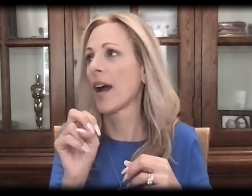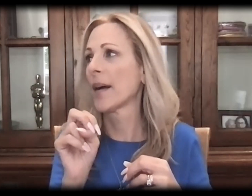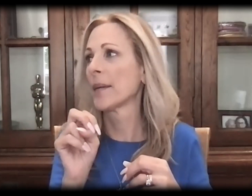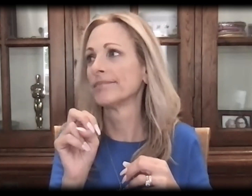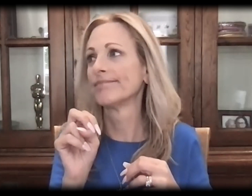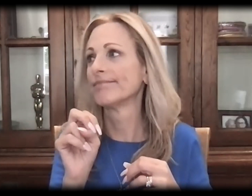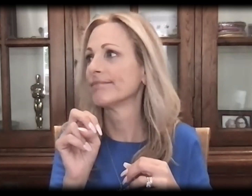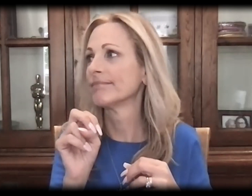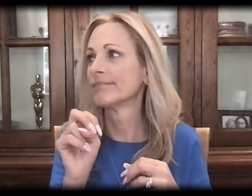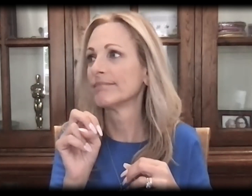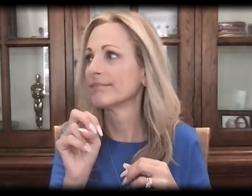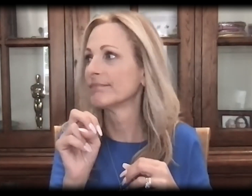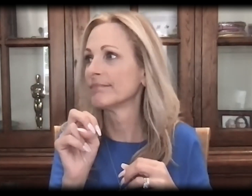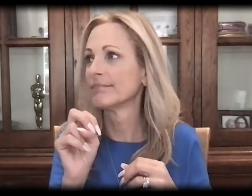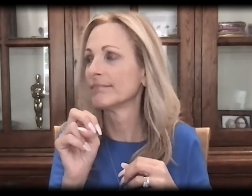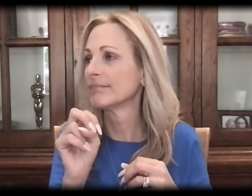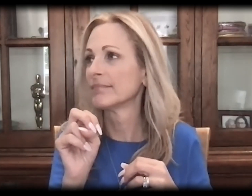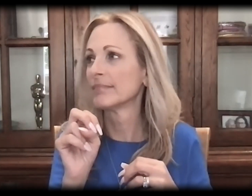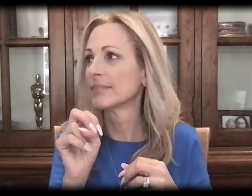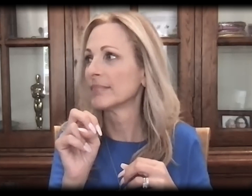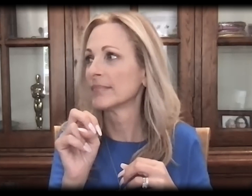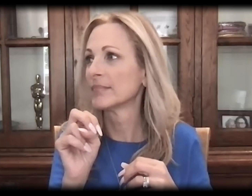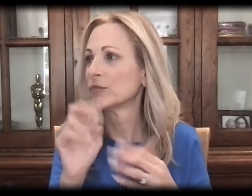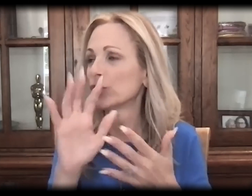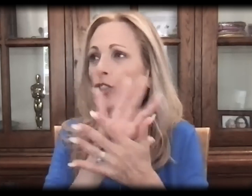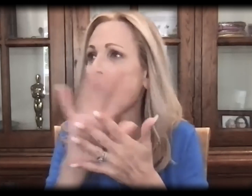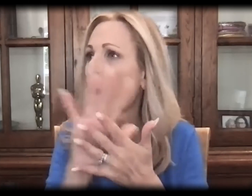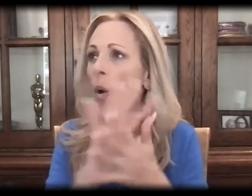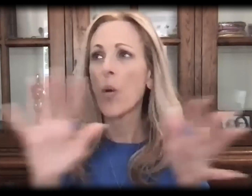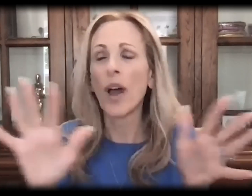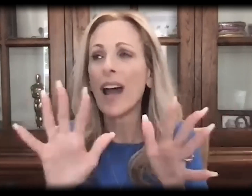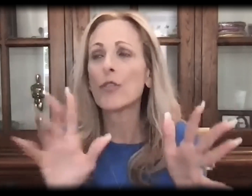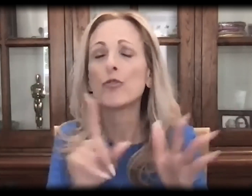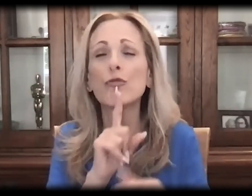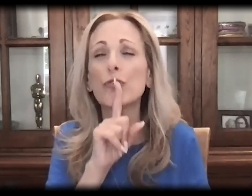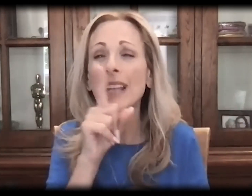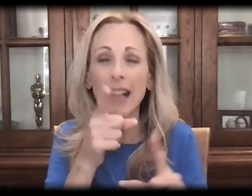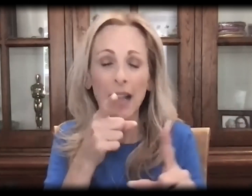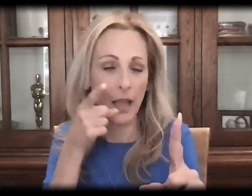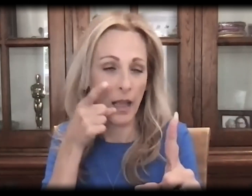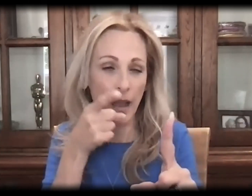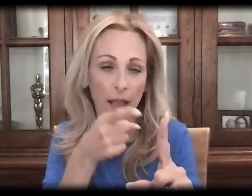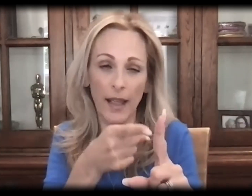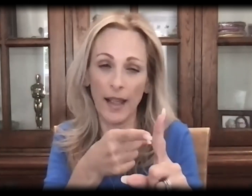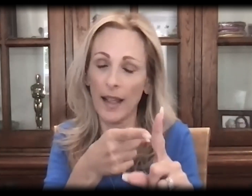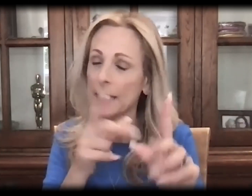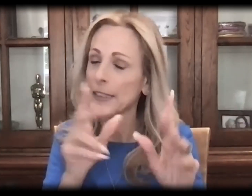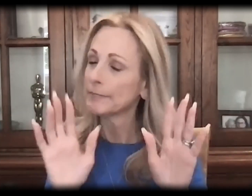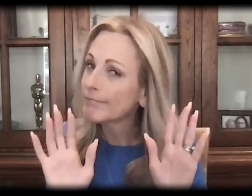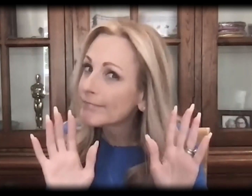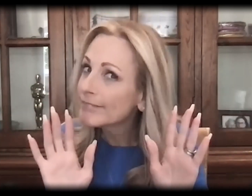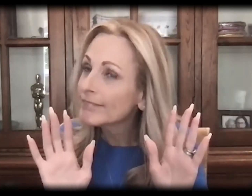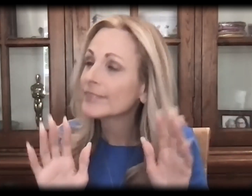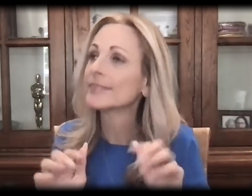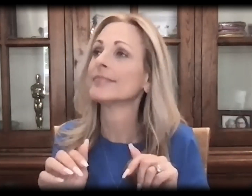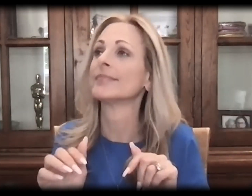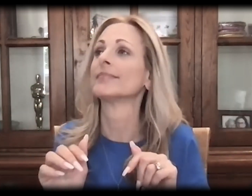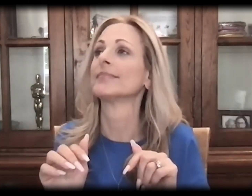show, but really specifically, I have to say,